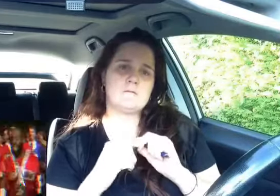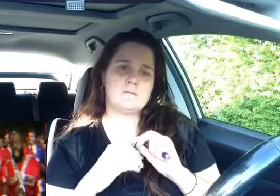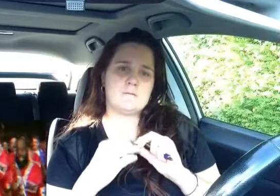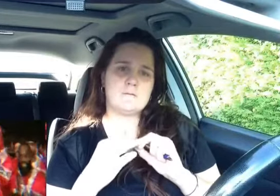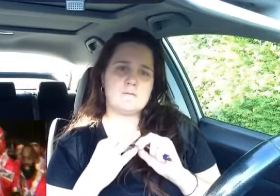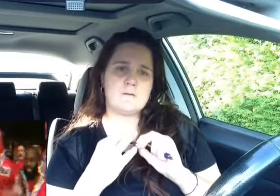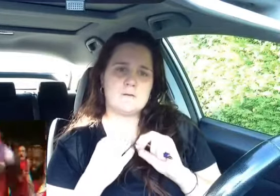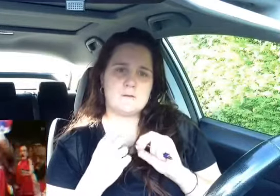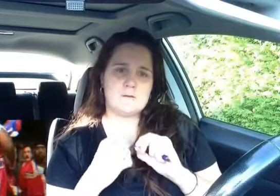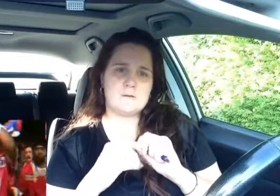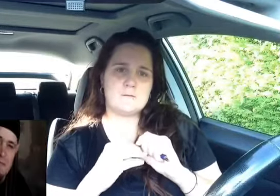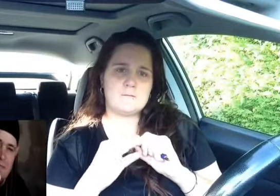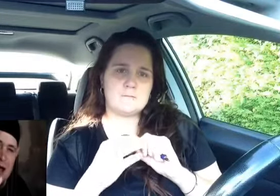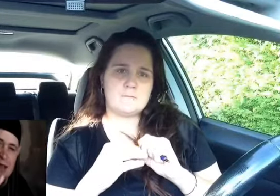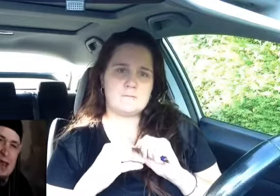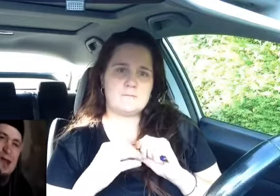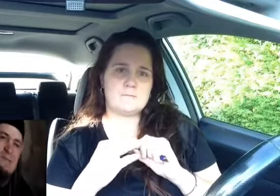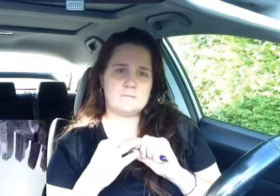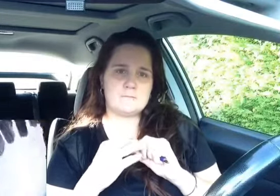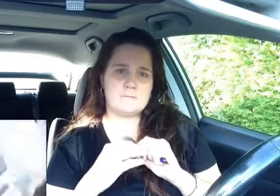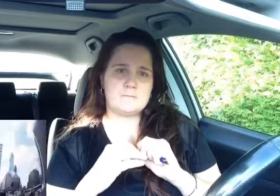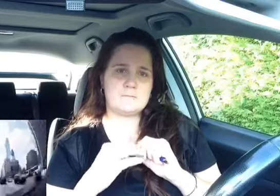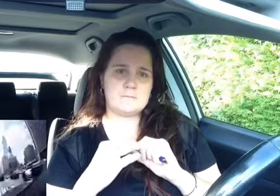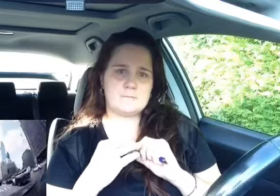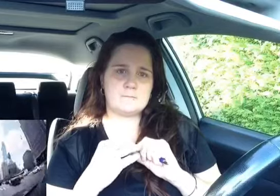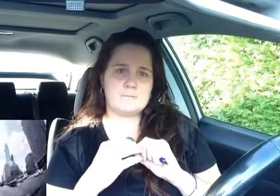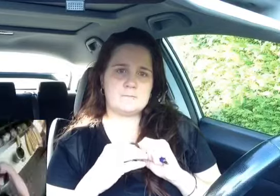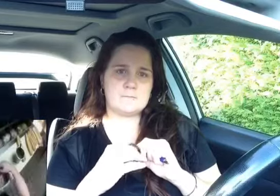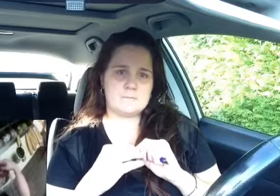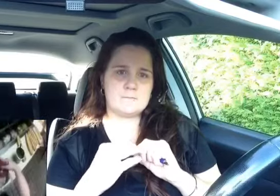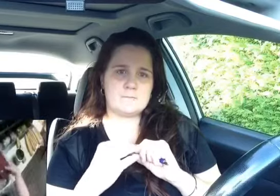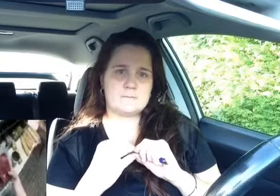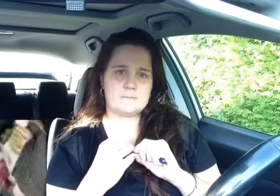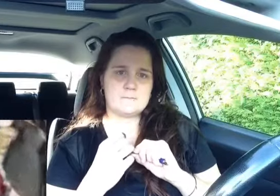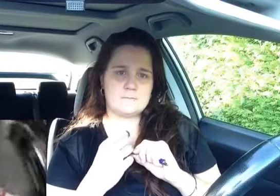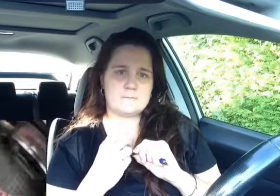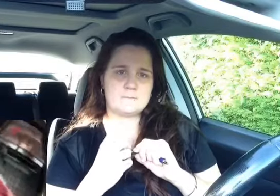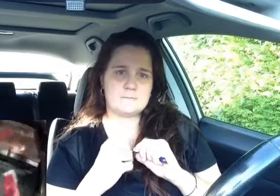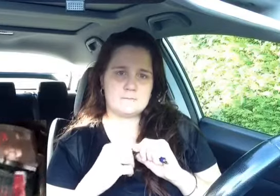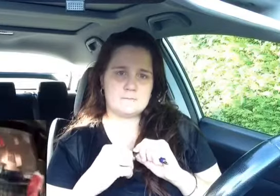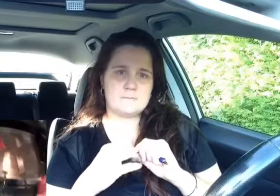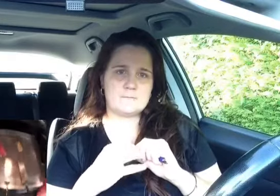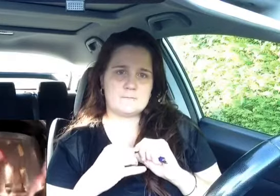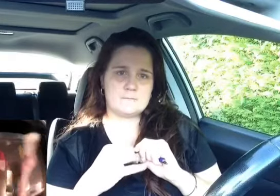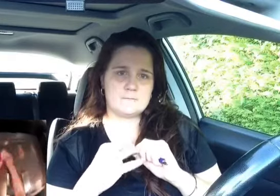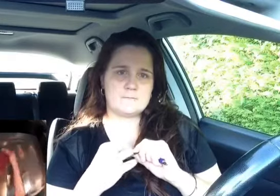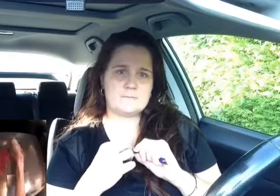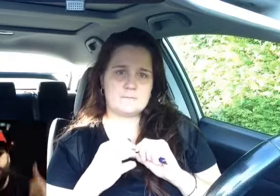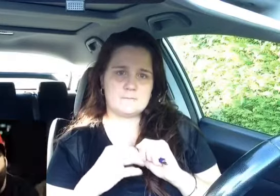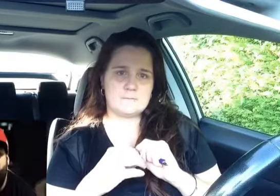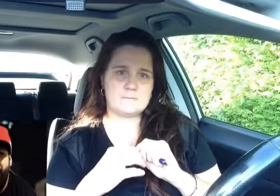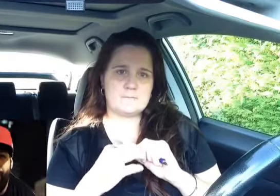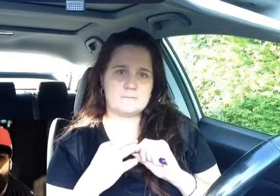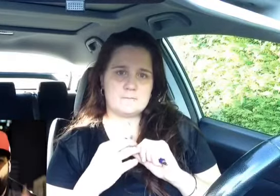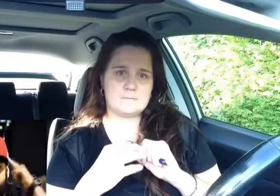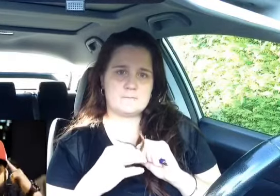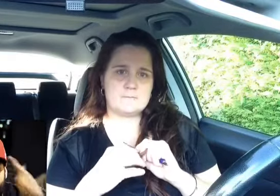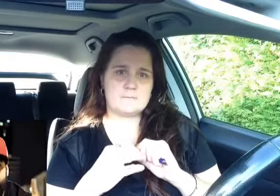who the fuck I've been. It's me, Focus on what has to be done, son. You know where I come from in.